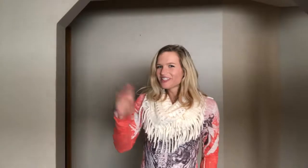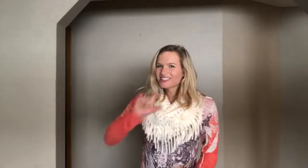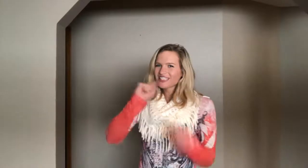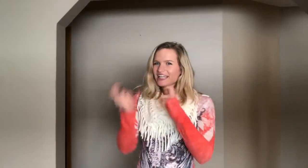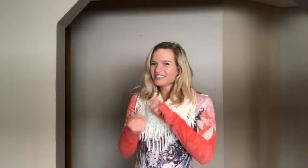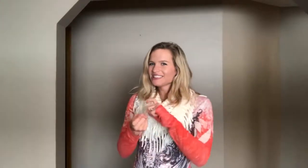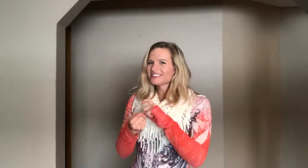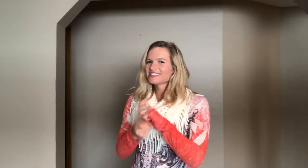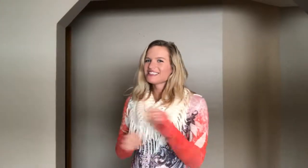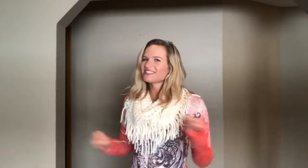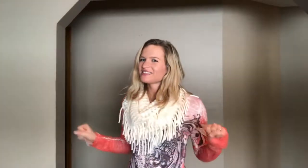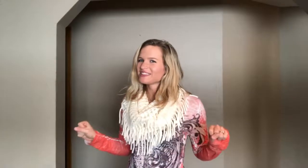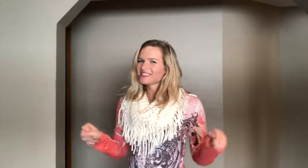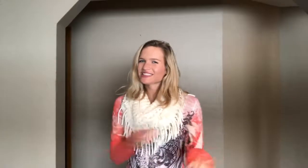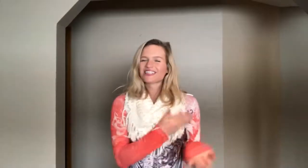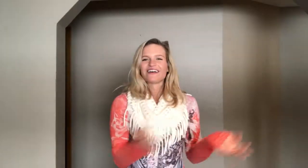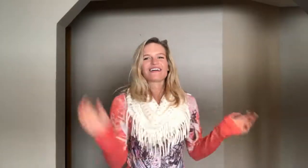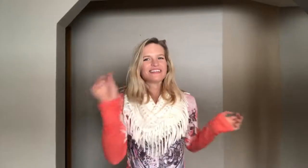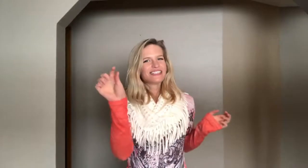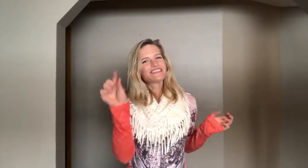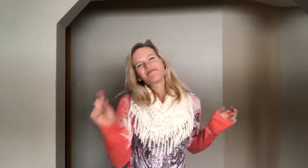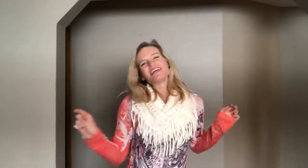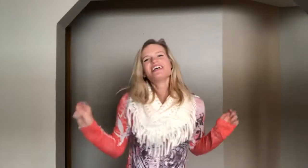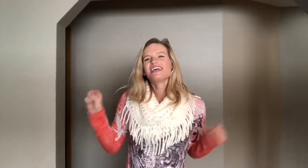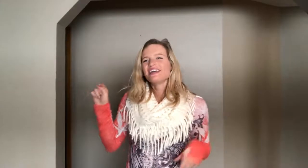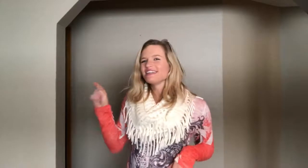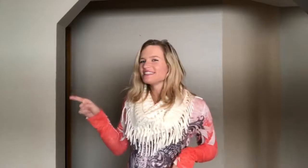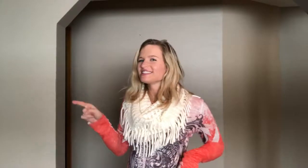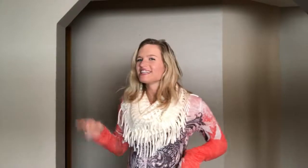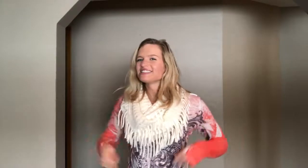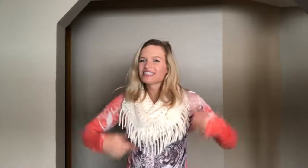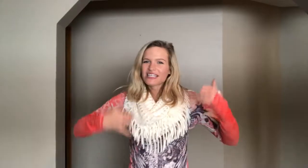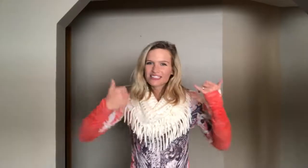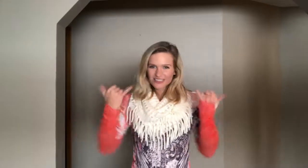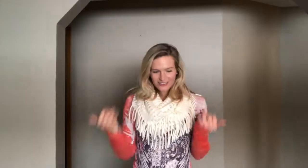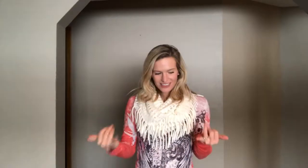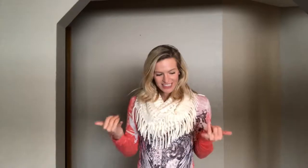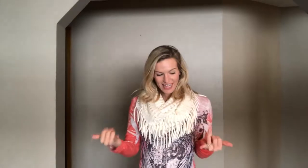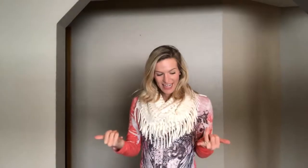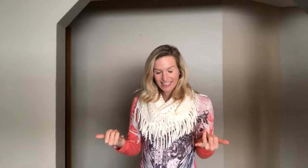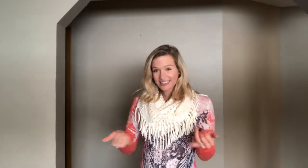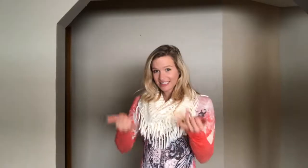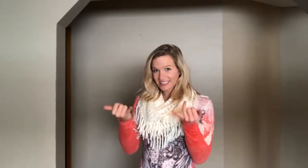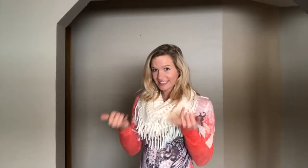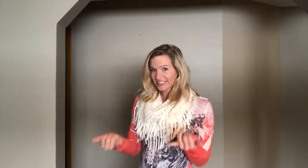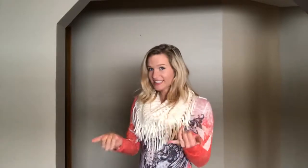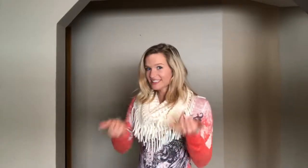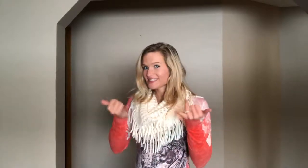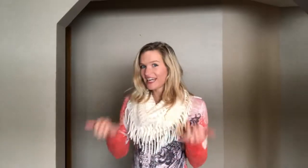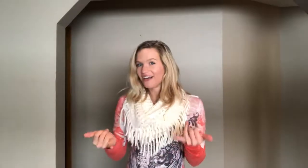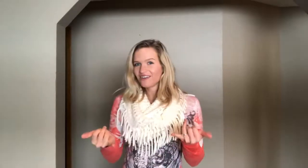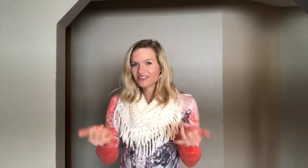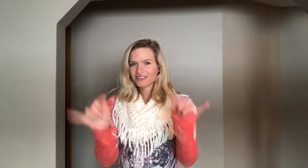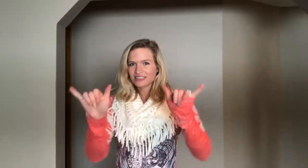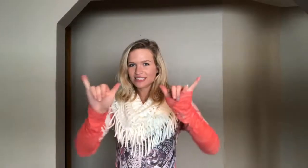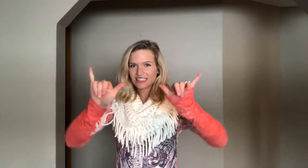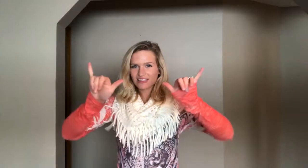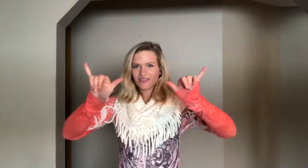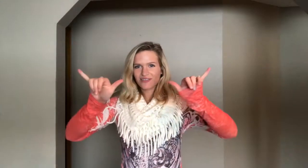changes the original song a little bit. And he says. So it's that. This is this or now. Just two